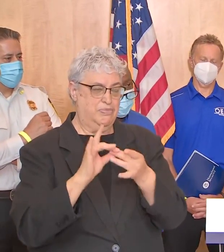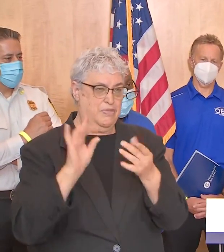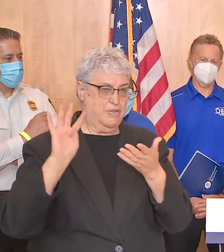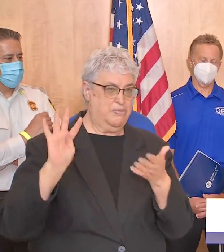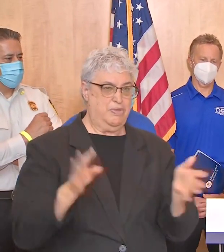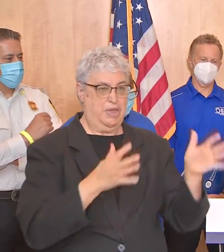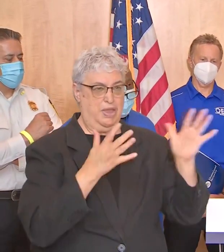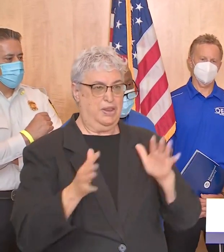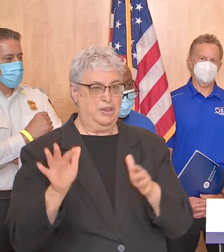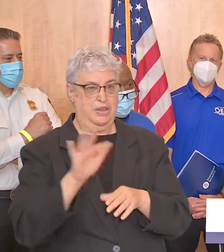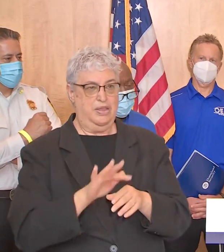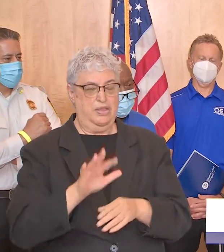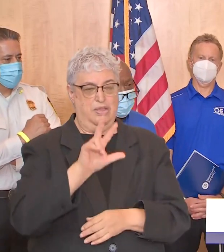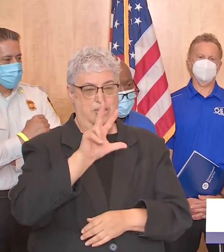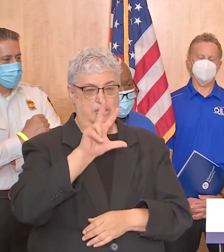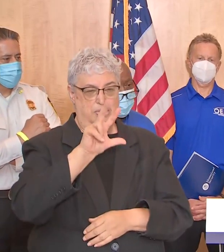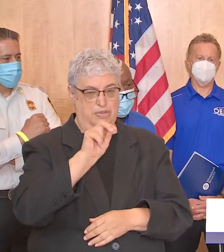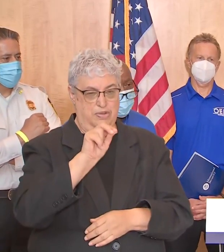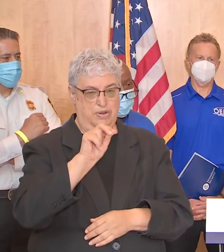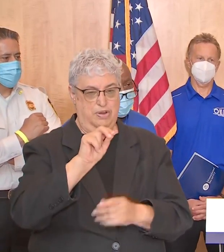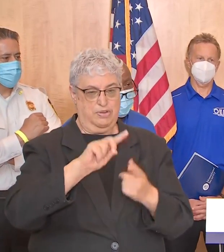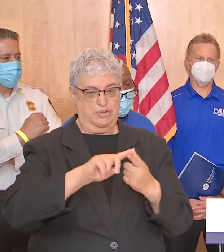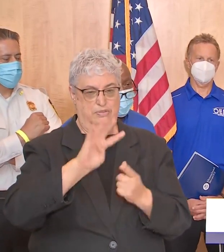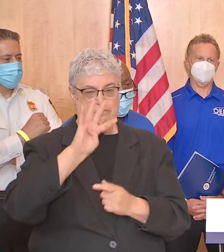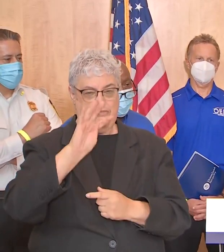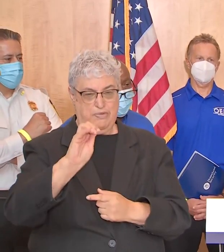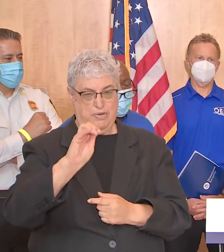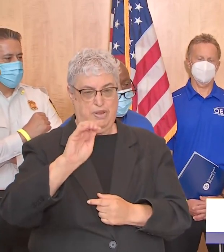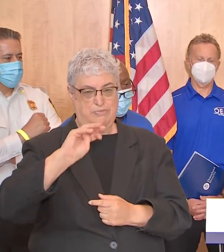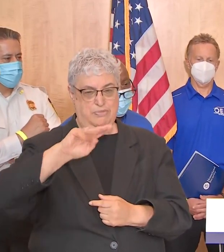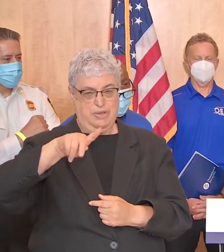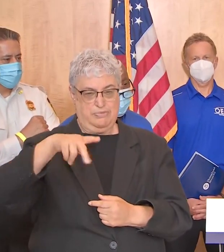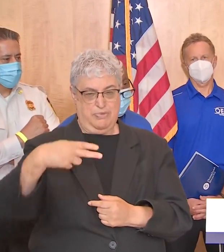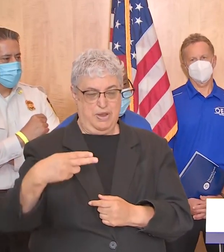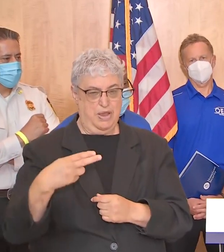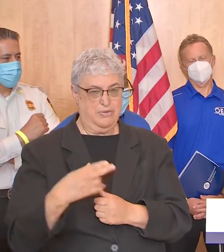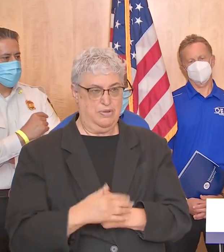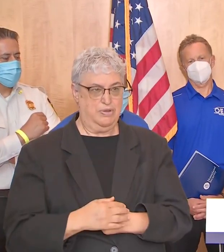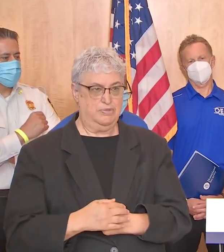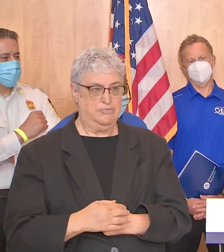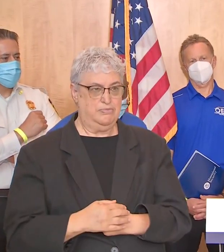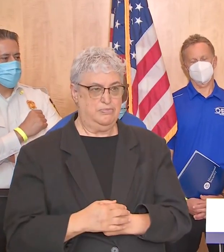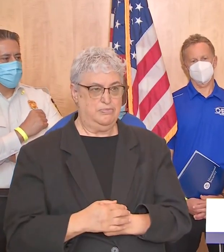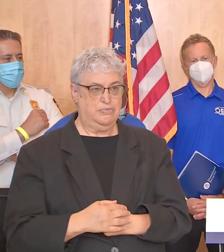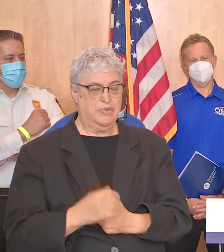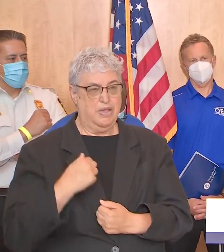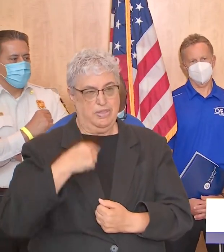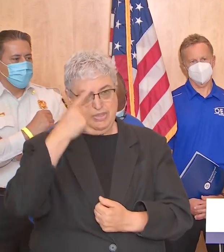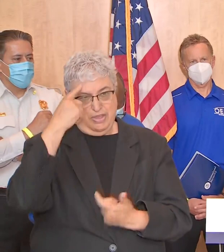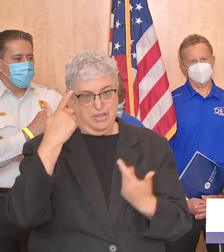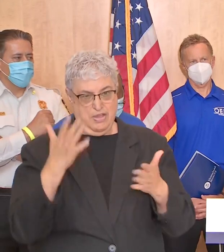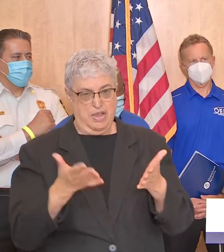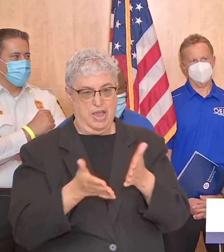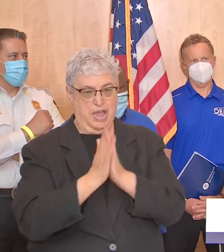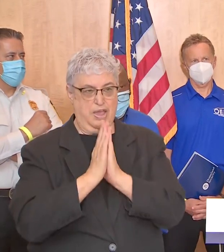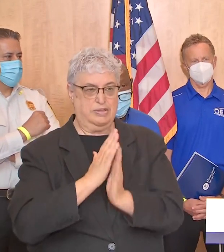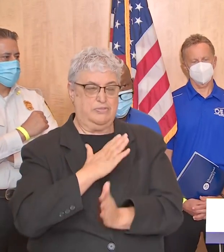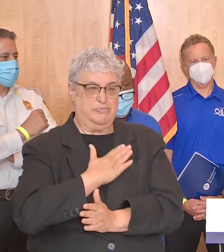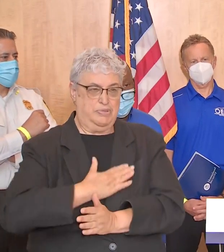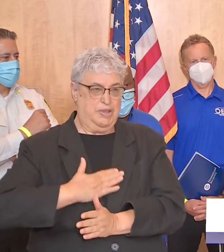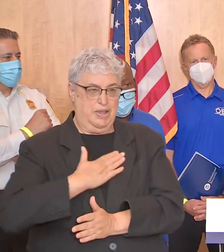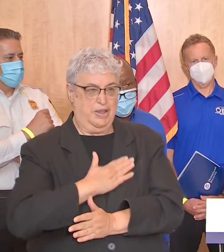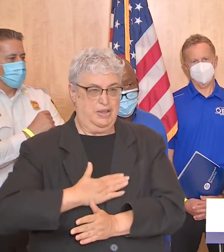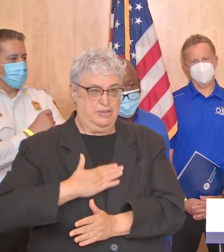force here in this area of 30 to 40 miles per hour i think you've already been asked to remove